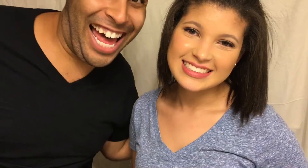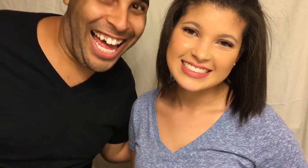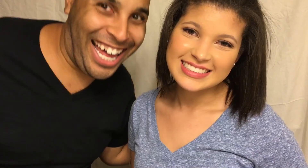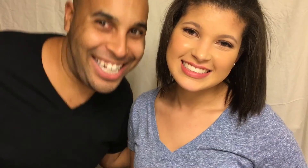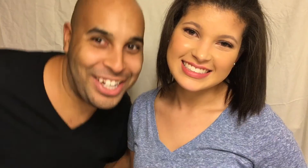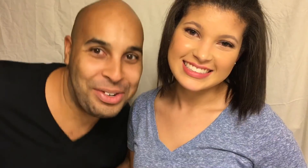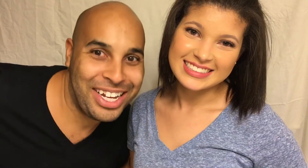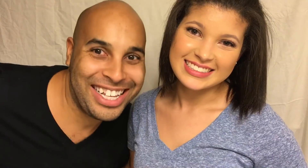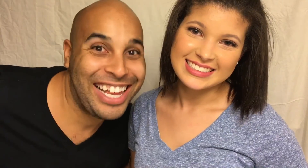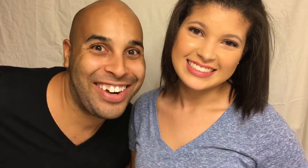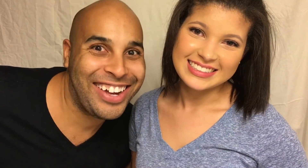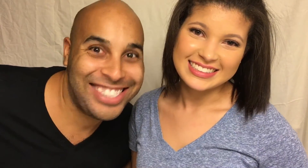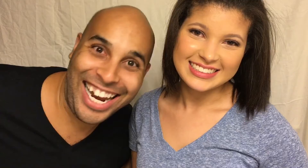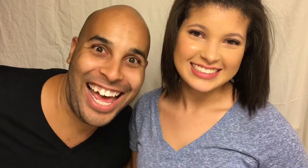Oh hey, there we go, ta-da!